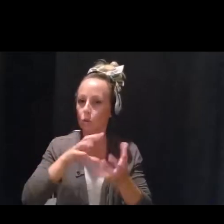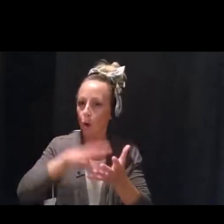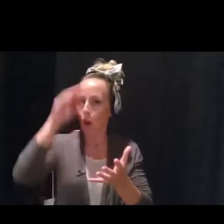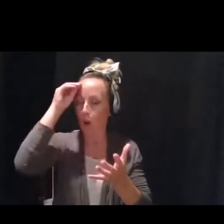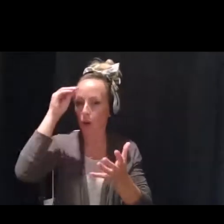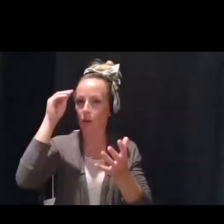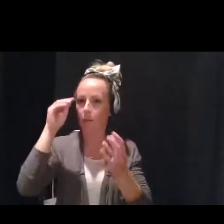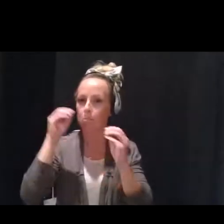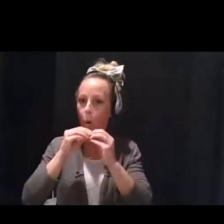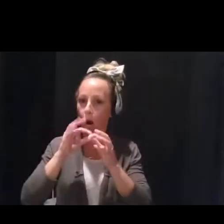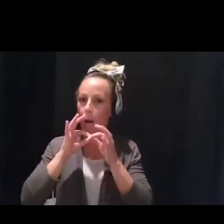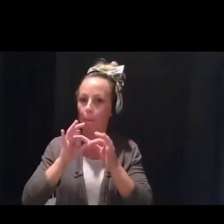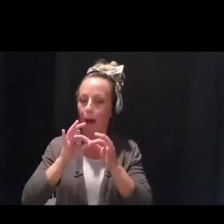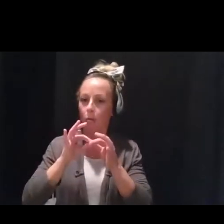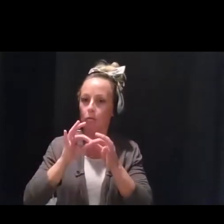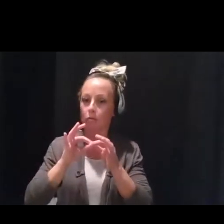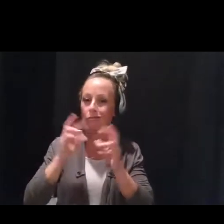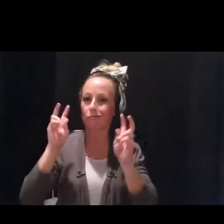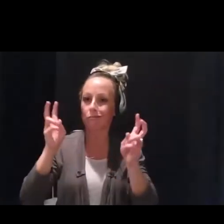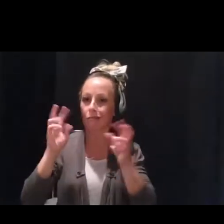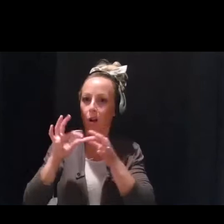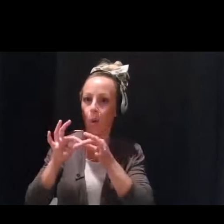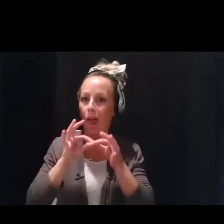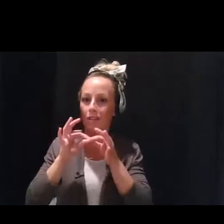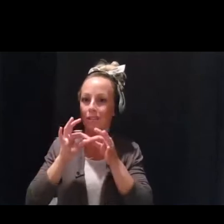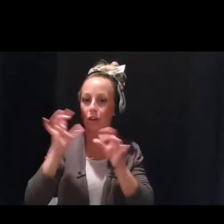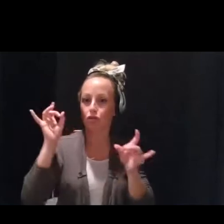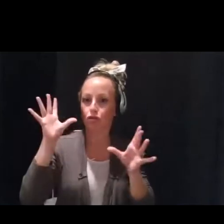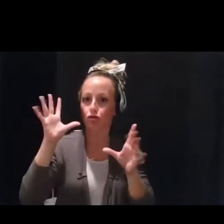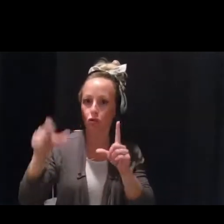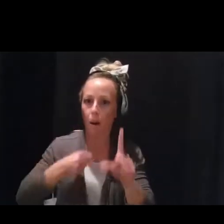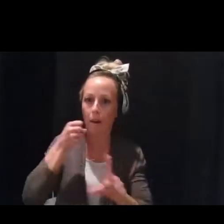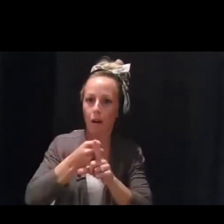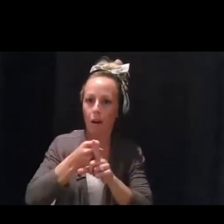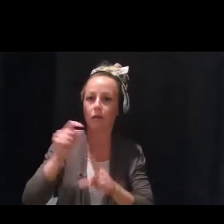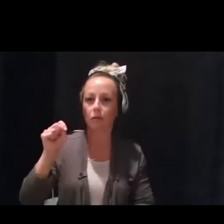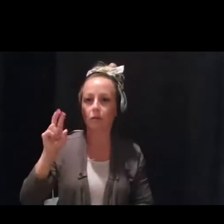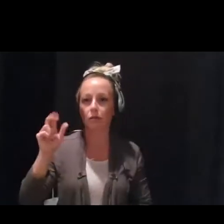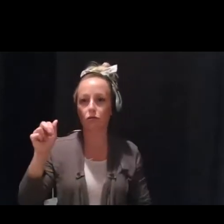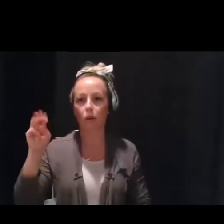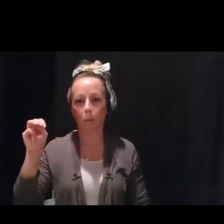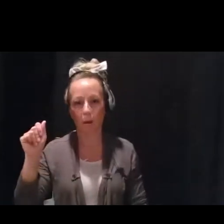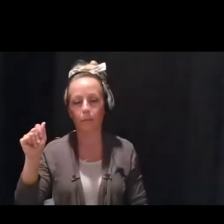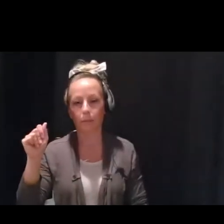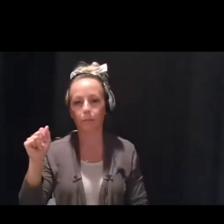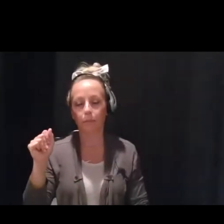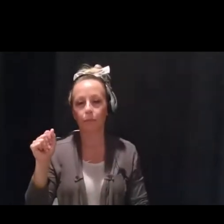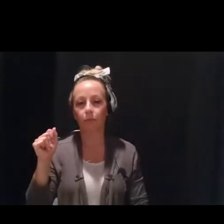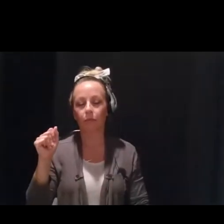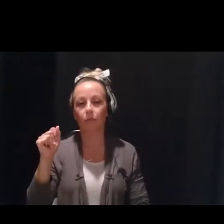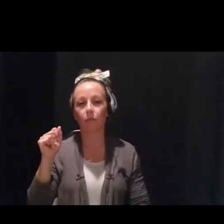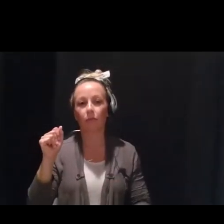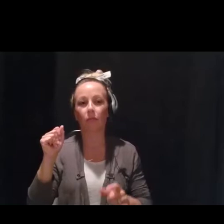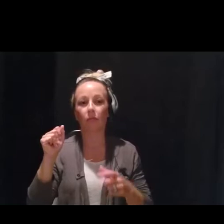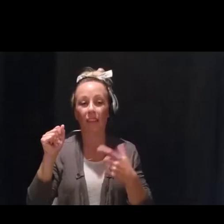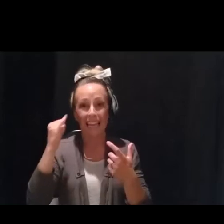trauma and trauma's impact to highly vulnerable populations. By becoming a more trauma-informed community